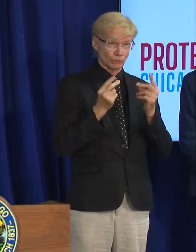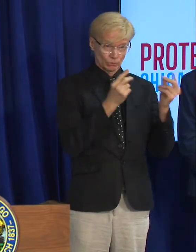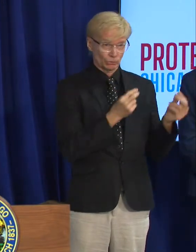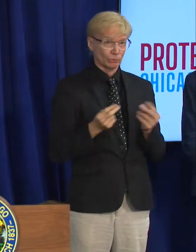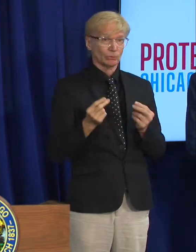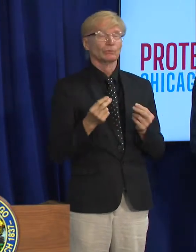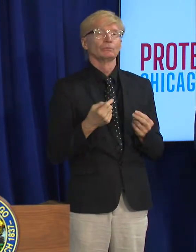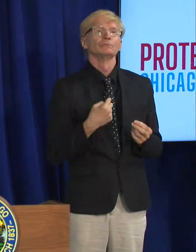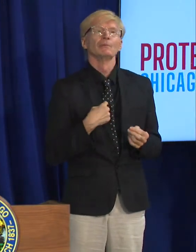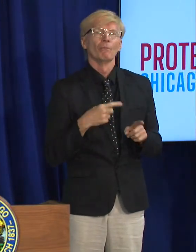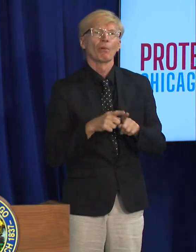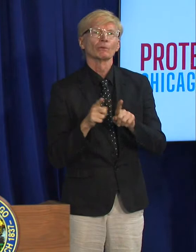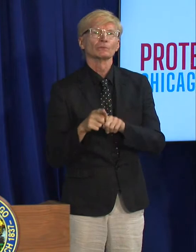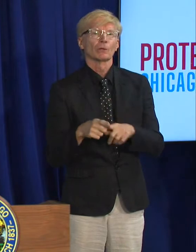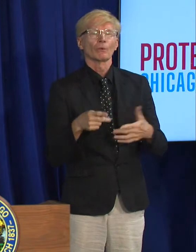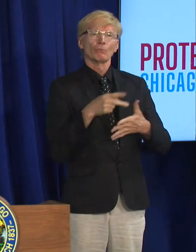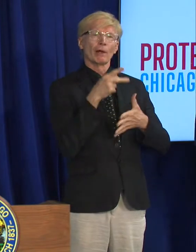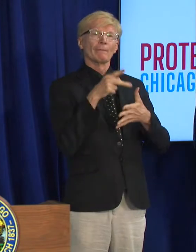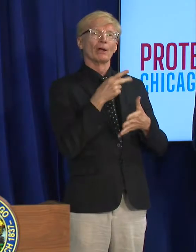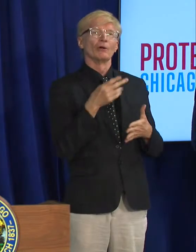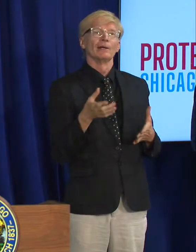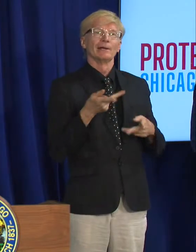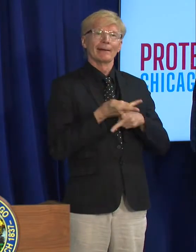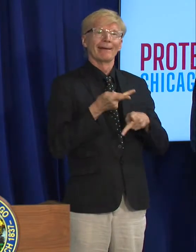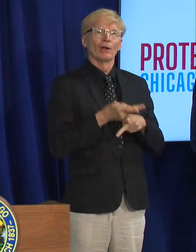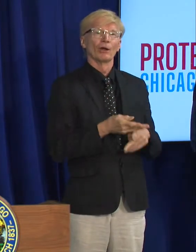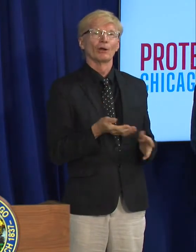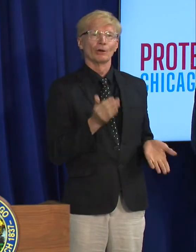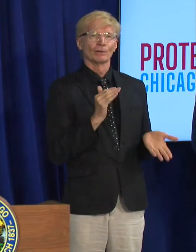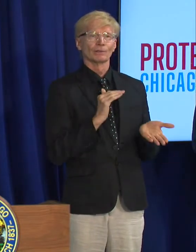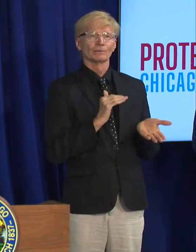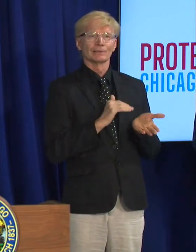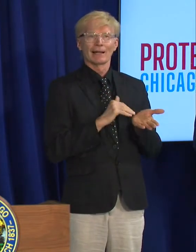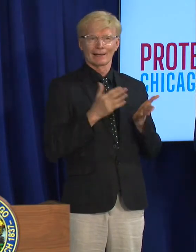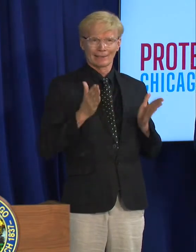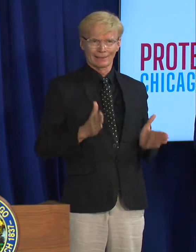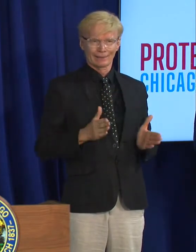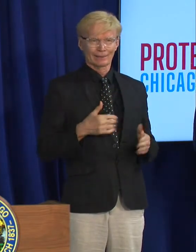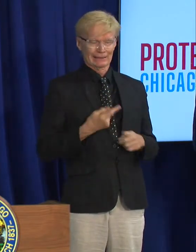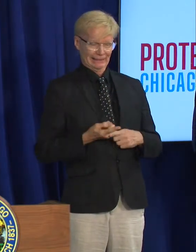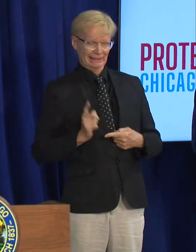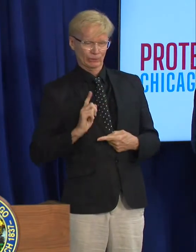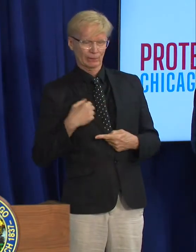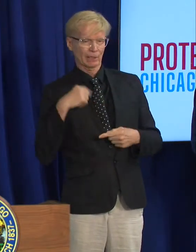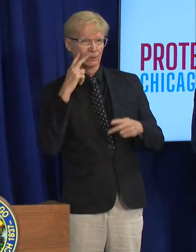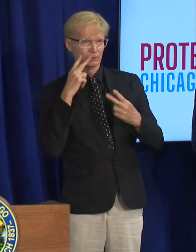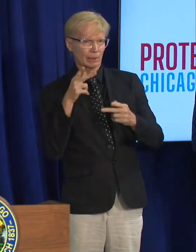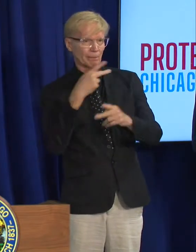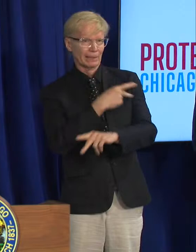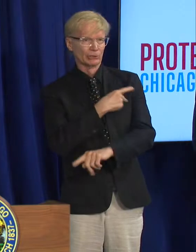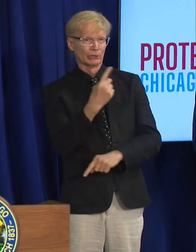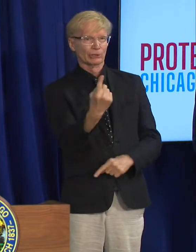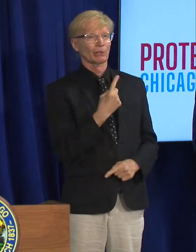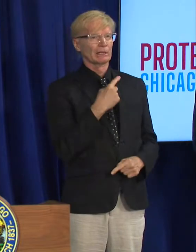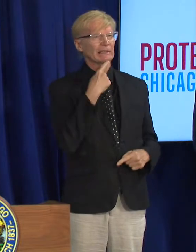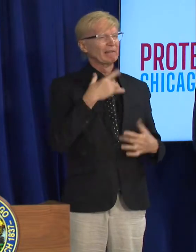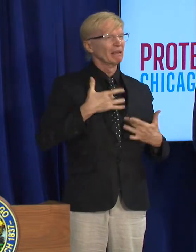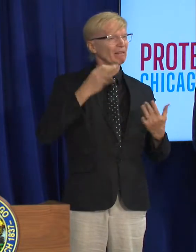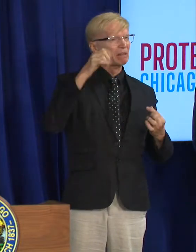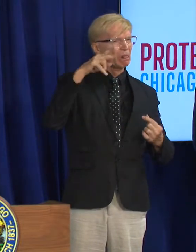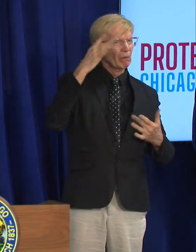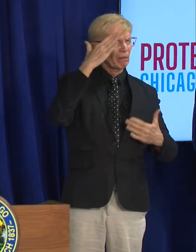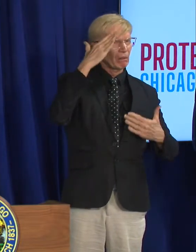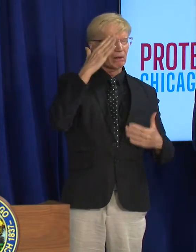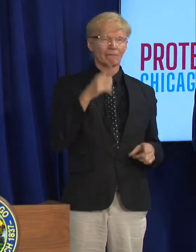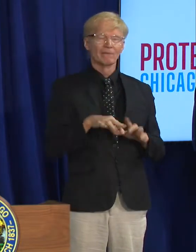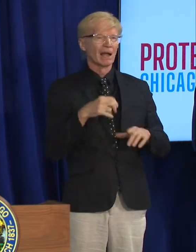I am also a primary care physician I saw a patient last week who I diagnosed with monkey pox when he came to me with flu-like symptoms and it turned